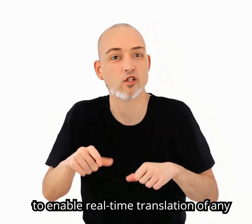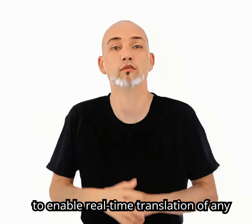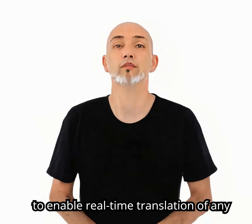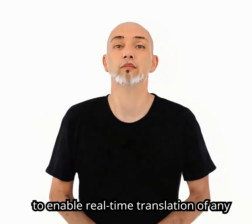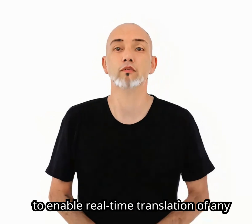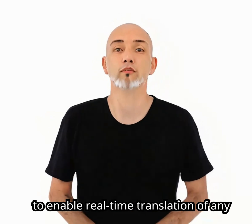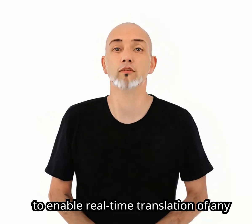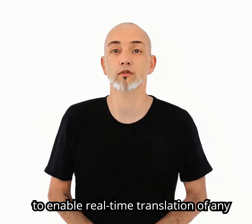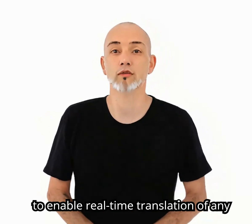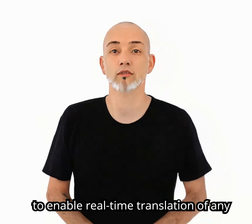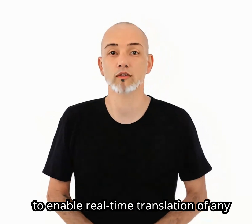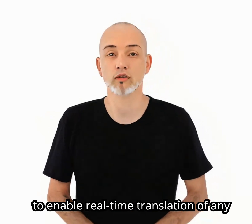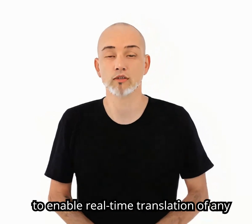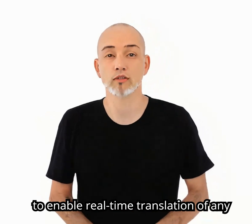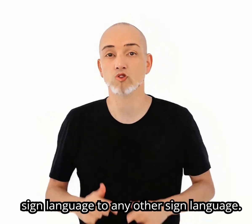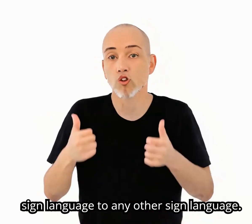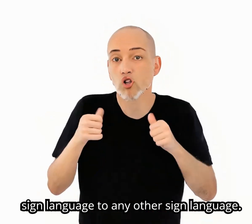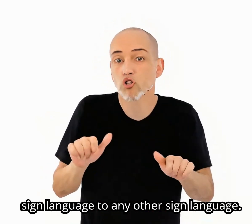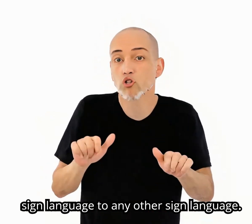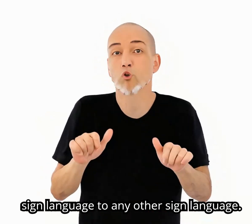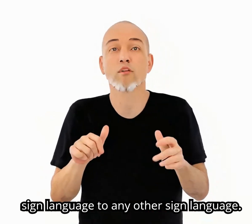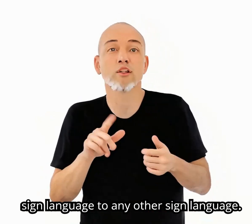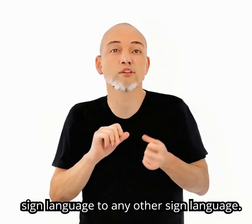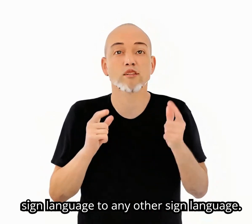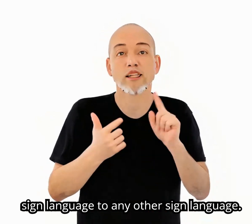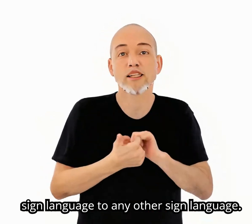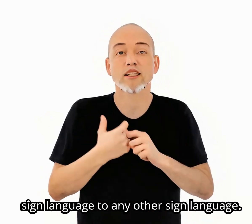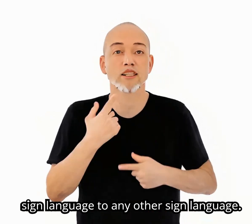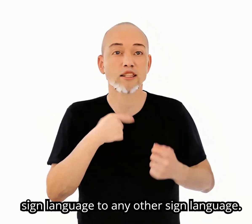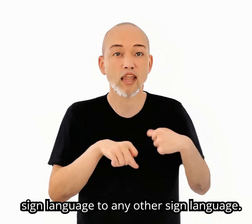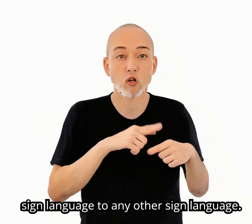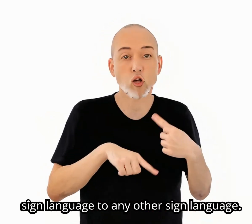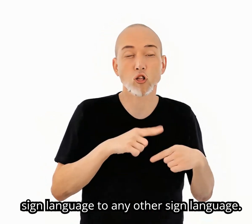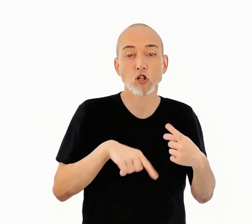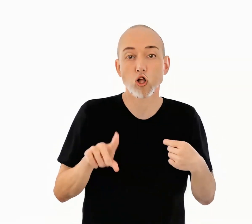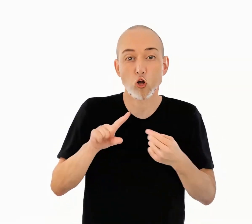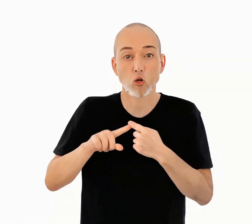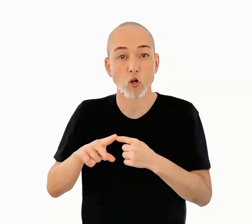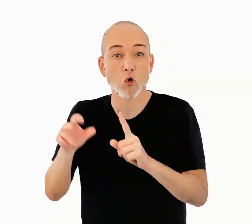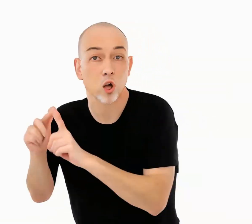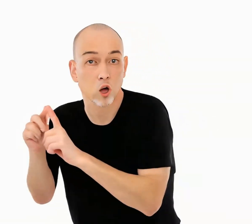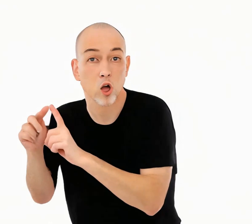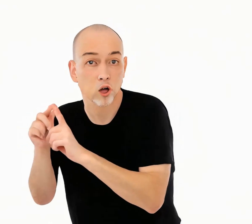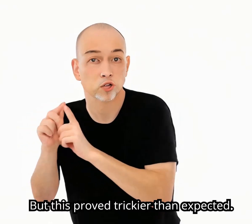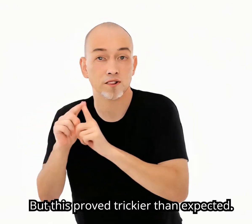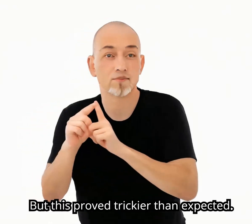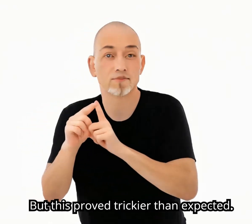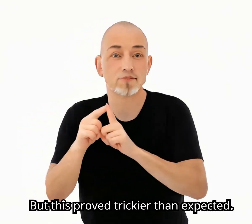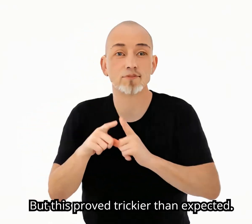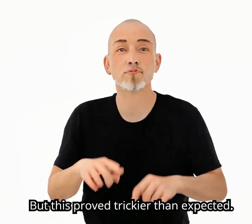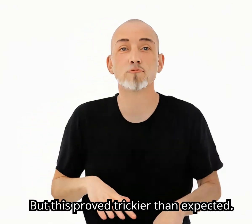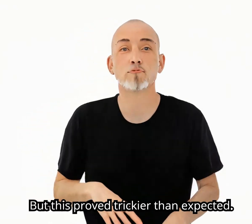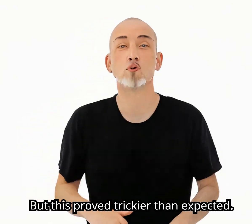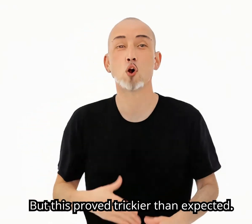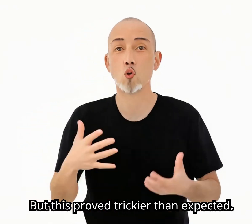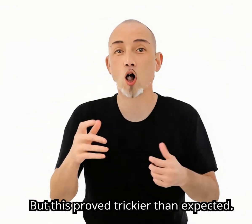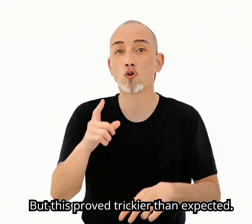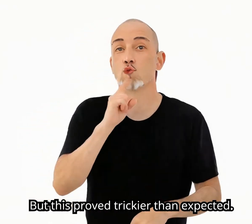real-time translation of any sign language to any other sign language. But this proved trickier than expected.